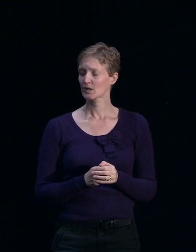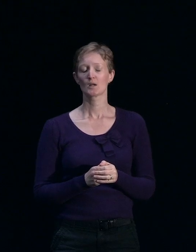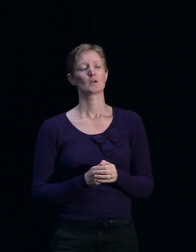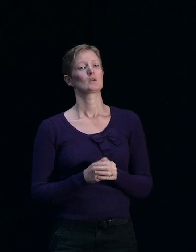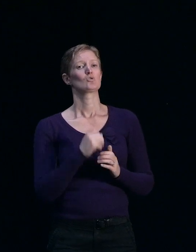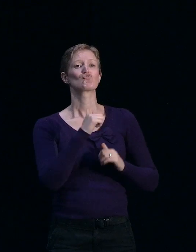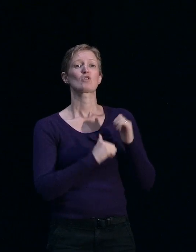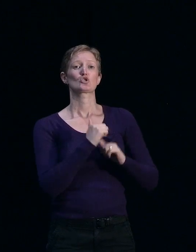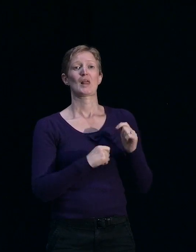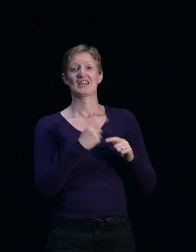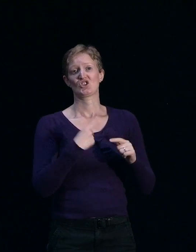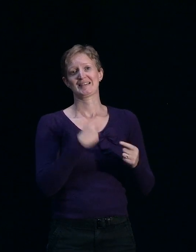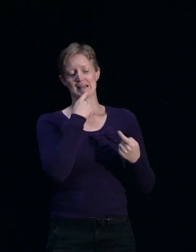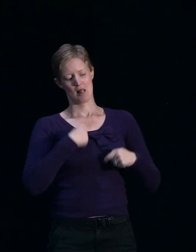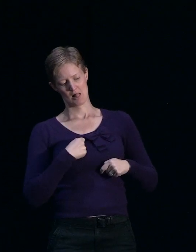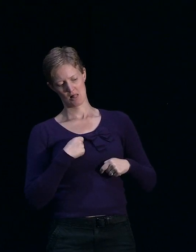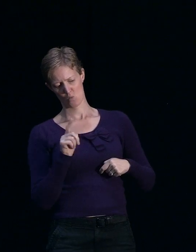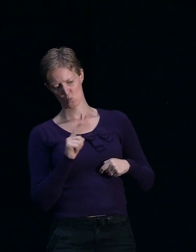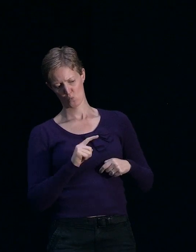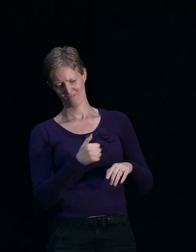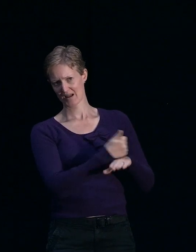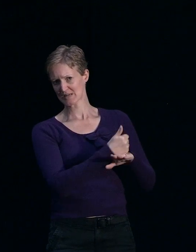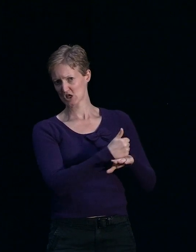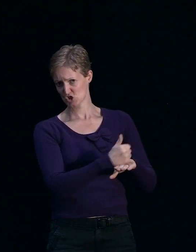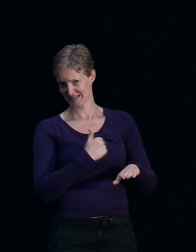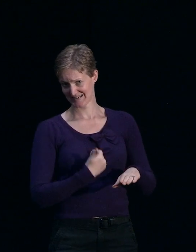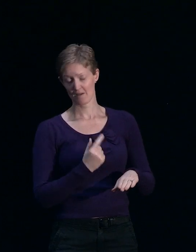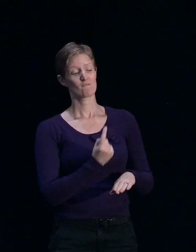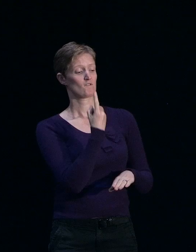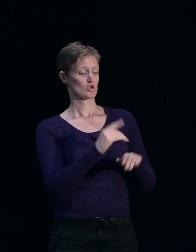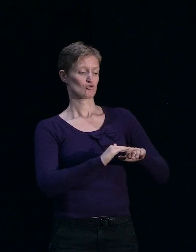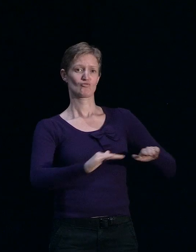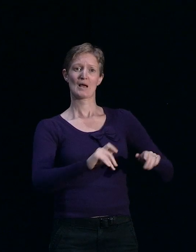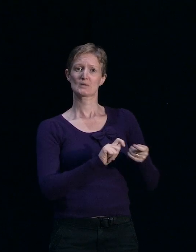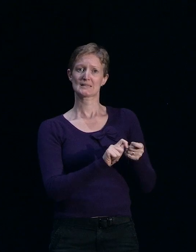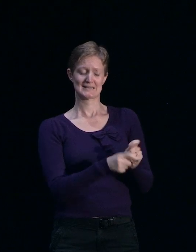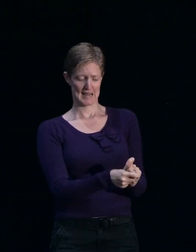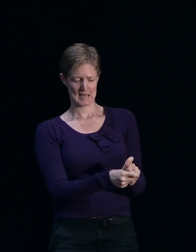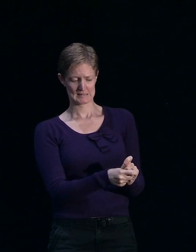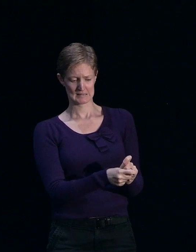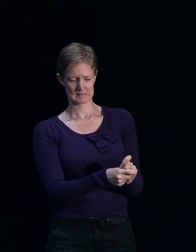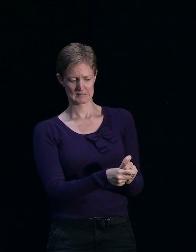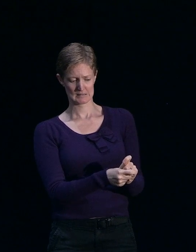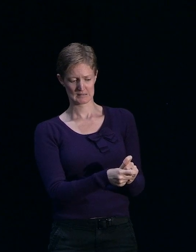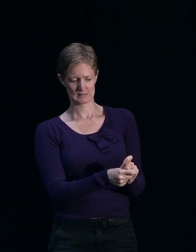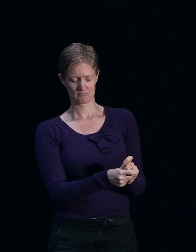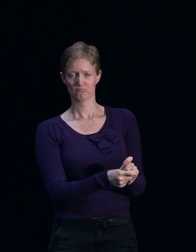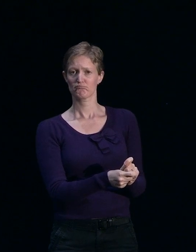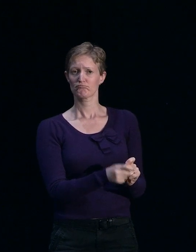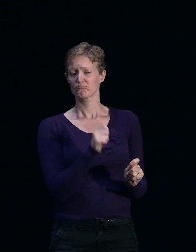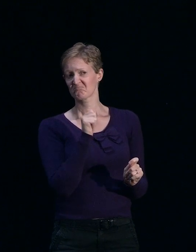structural engineer. Once the ground has been tested, whether it's a relatively